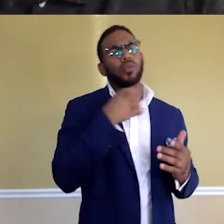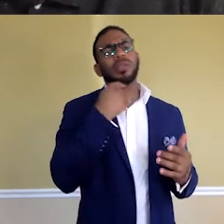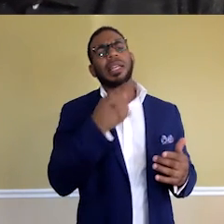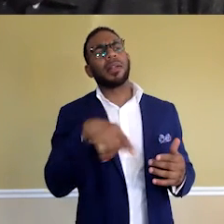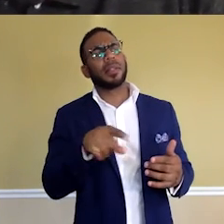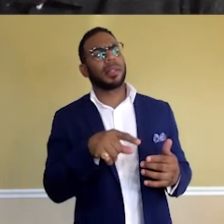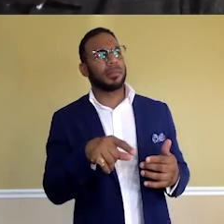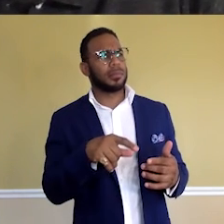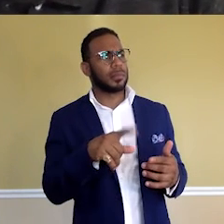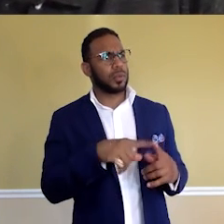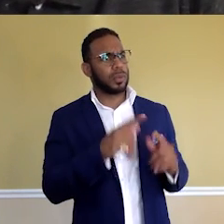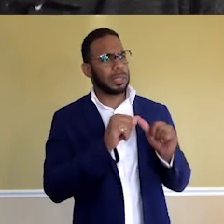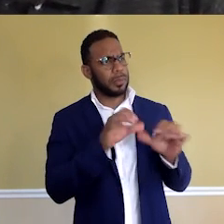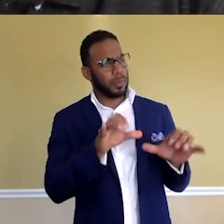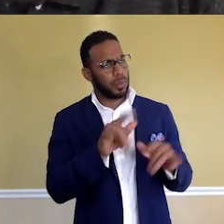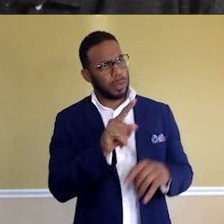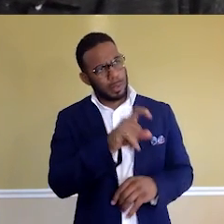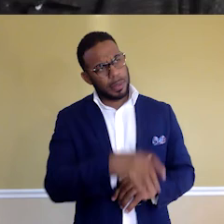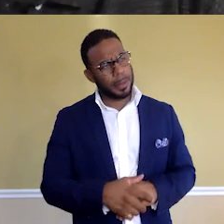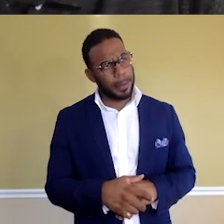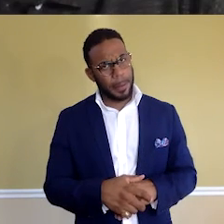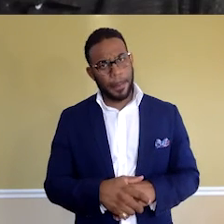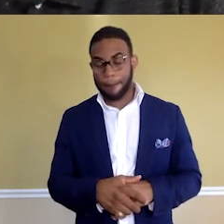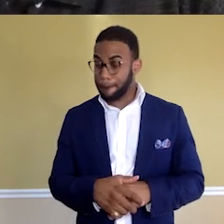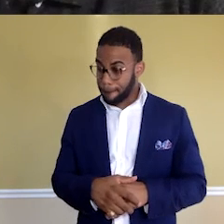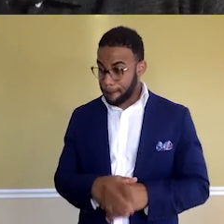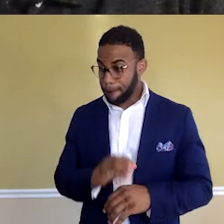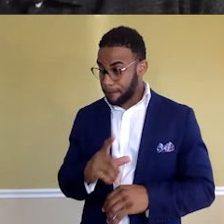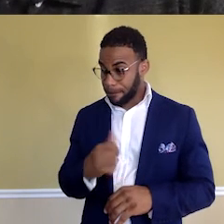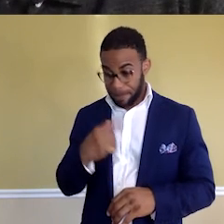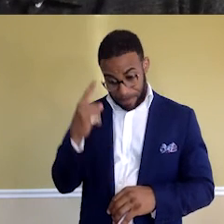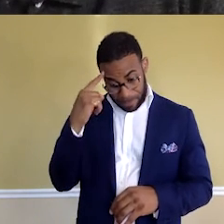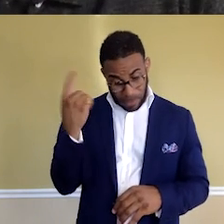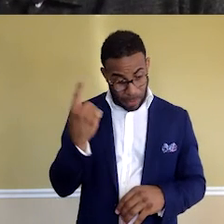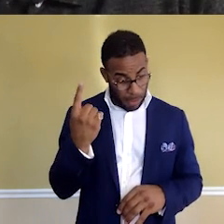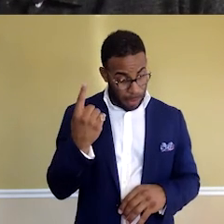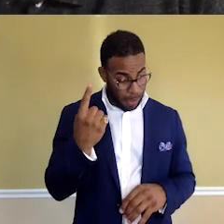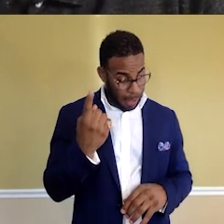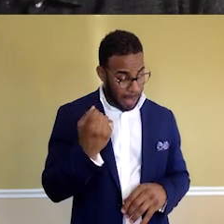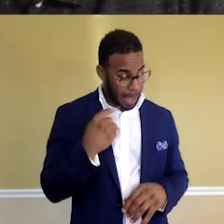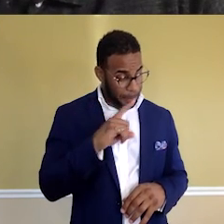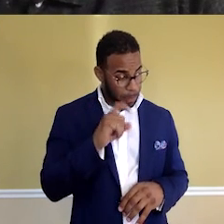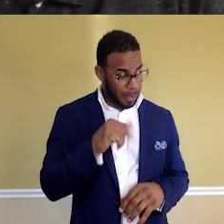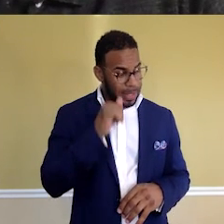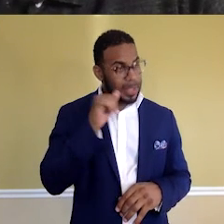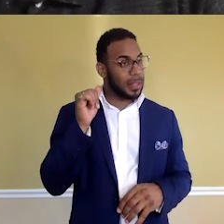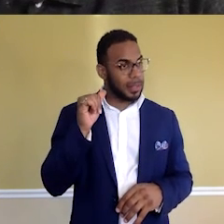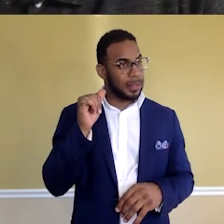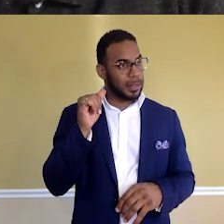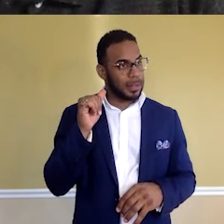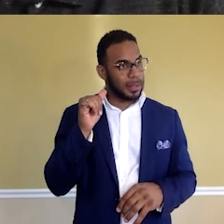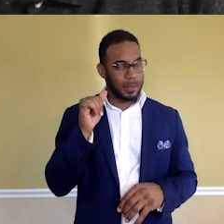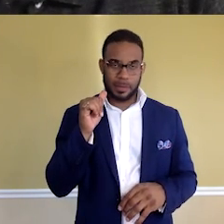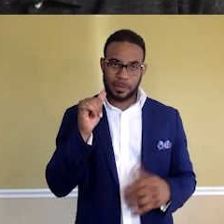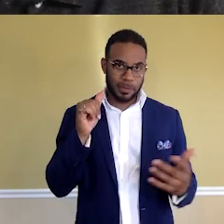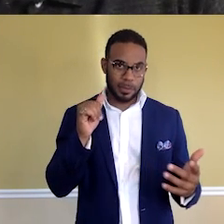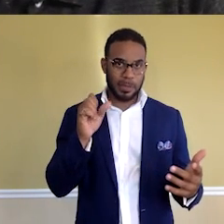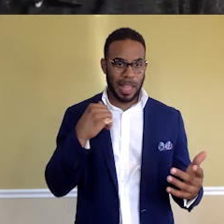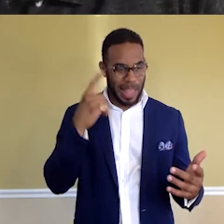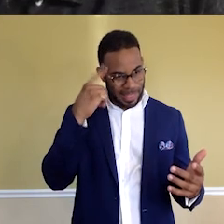to keep doing? Well, I think somebody asked me this question yesterday. Was it Tedjas? And I think the answer I